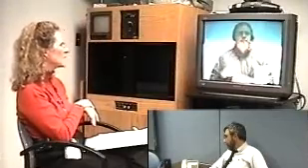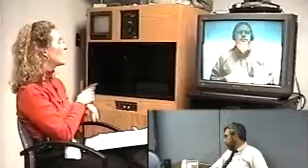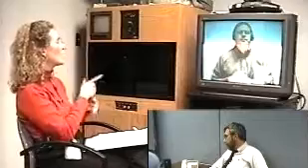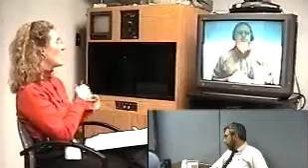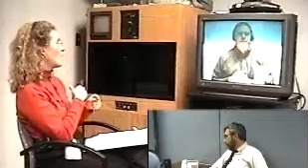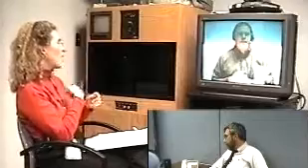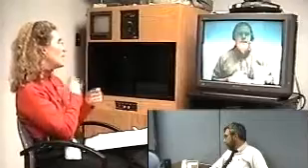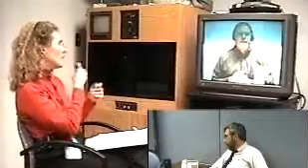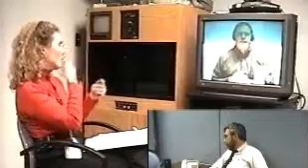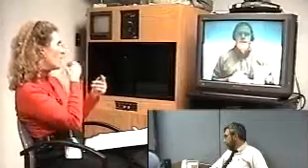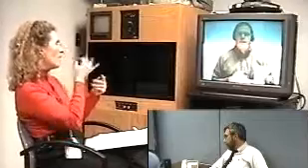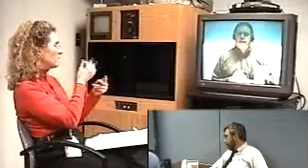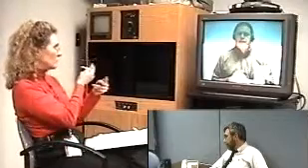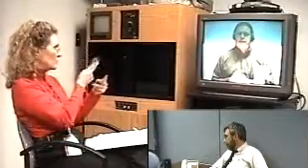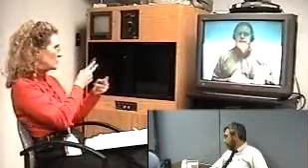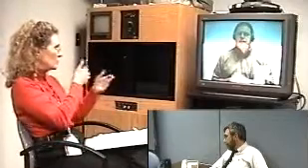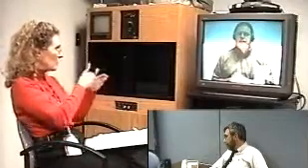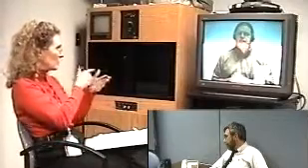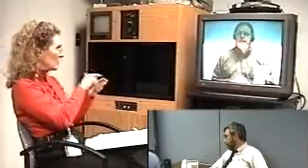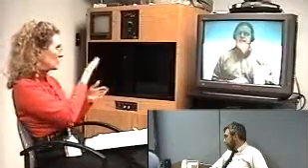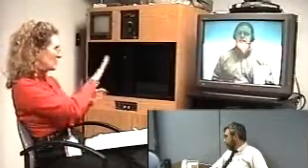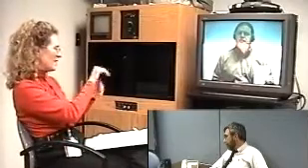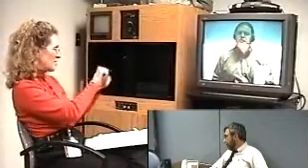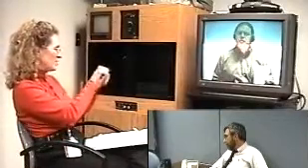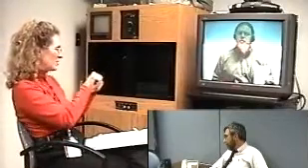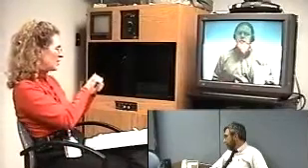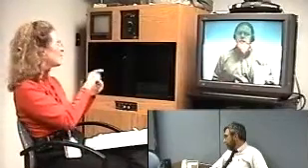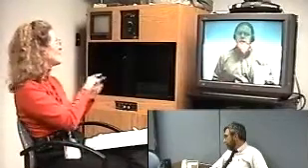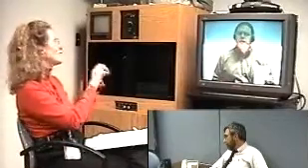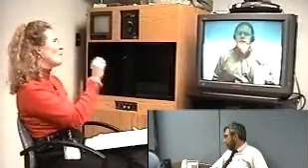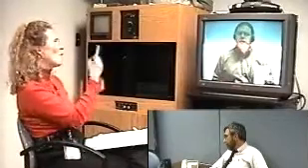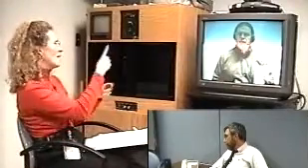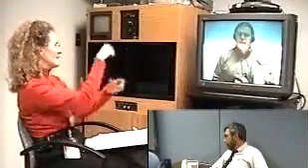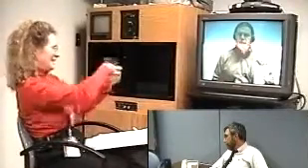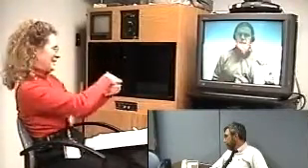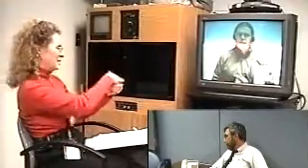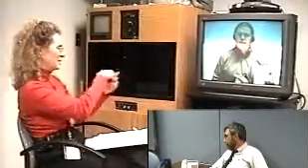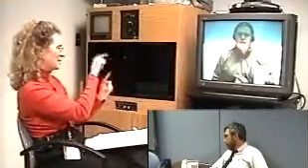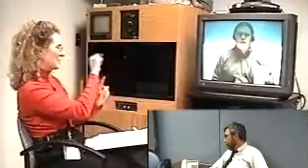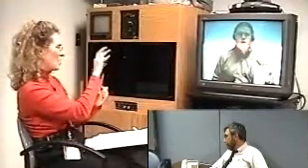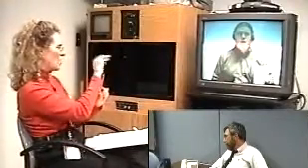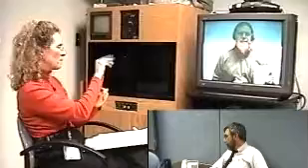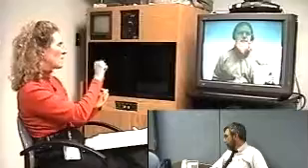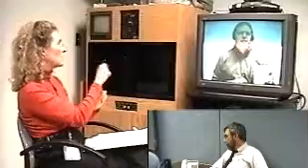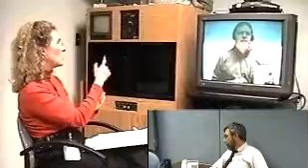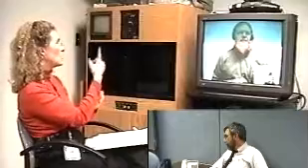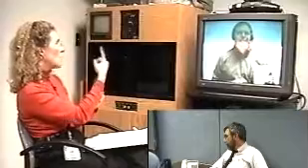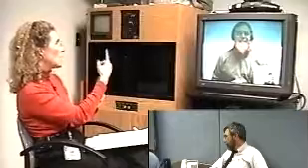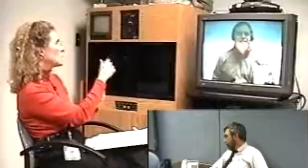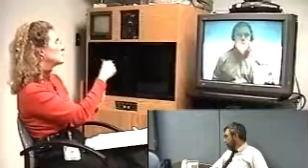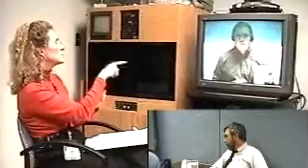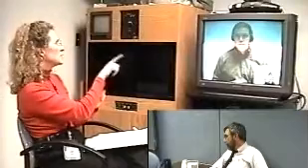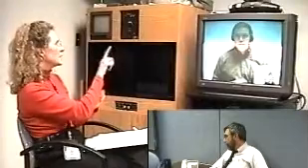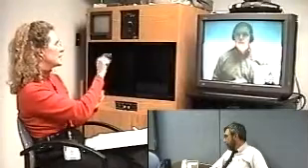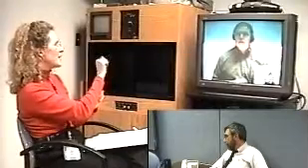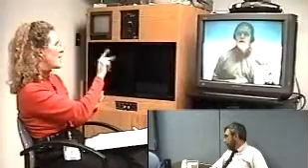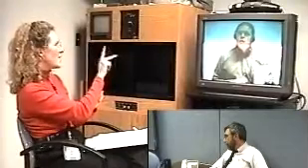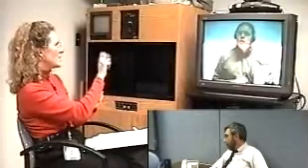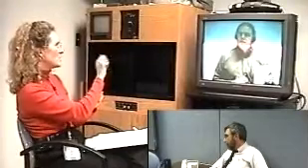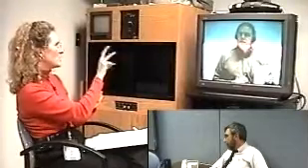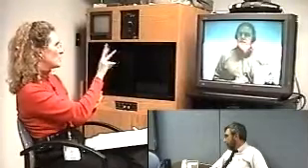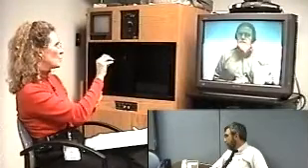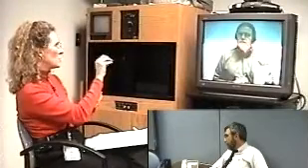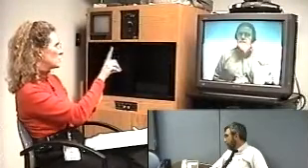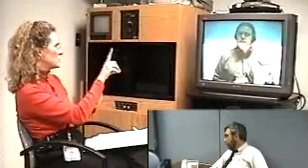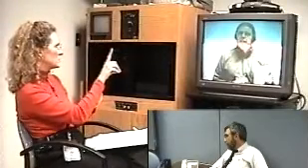Thank you. And you can think of a few there in your area, but there's no one specifically in Tacoma.